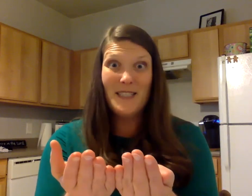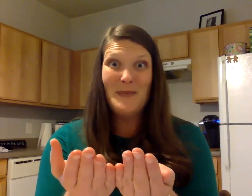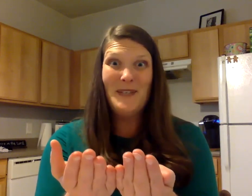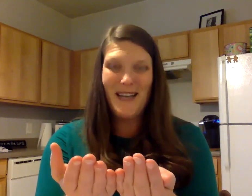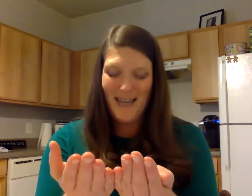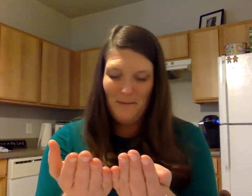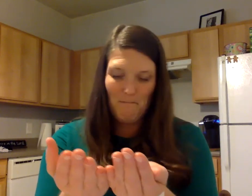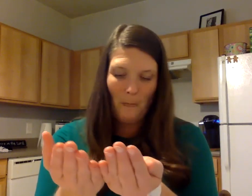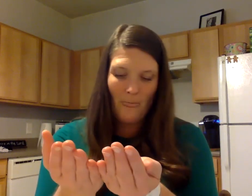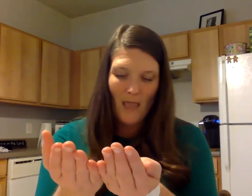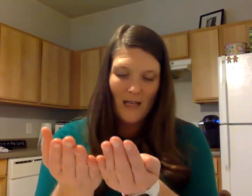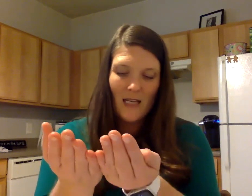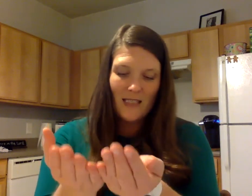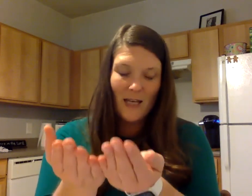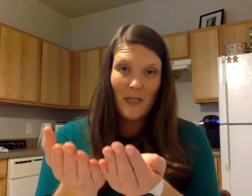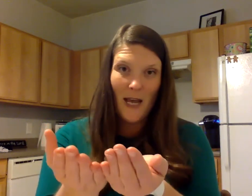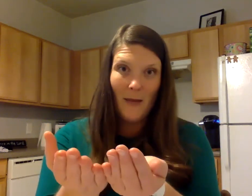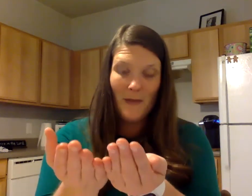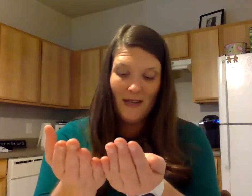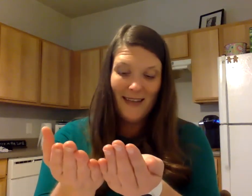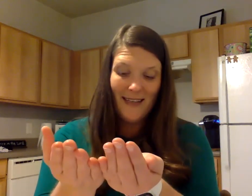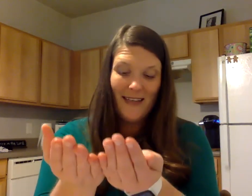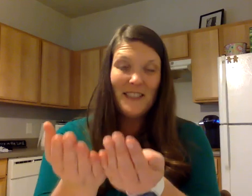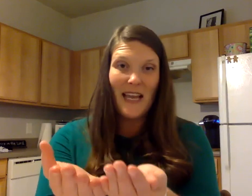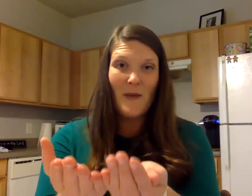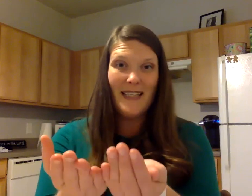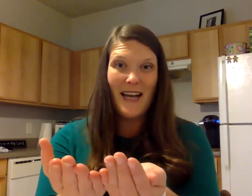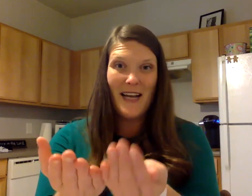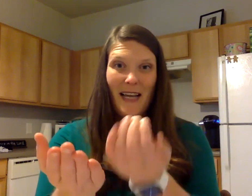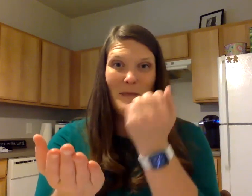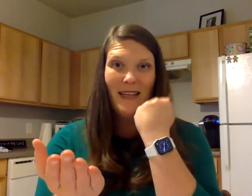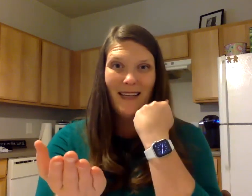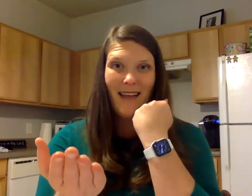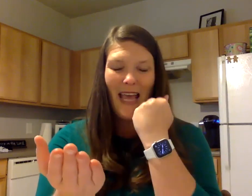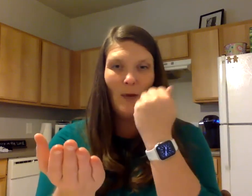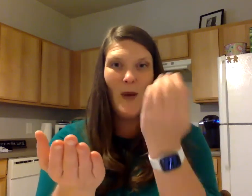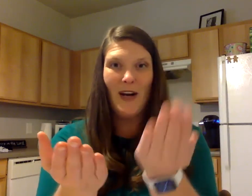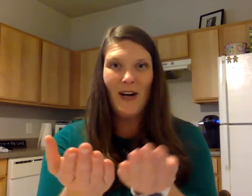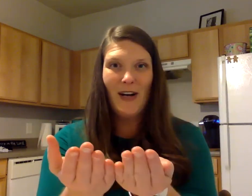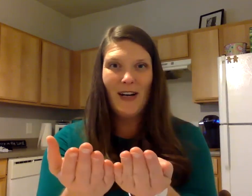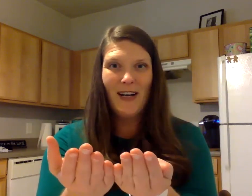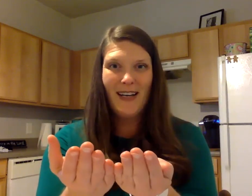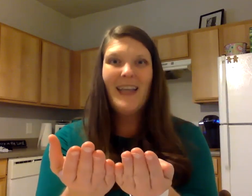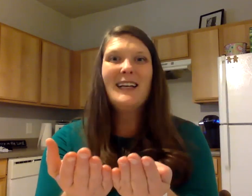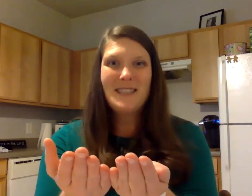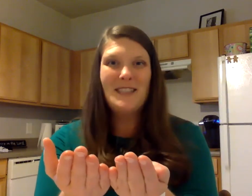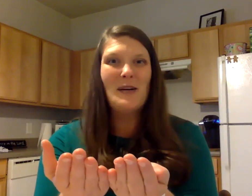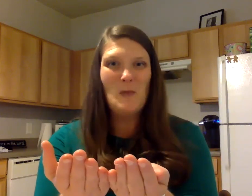Sometime. Sometime. Take away time. Add where. Somewhere.